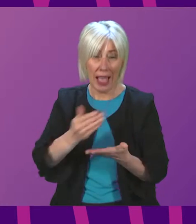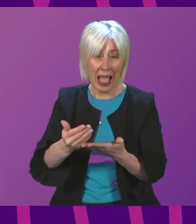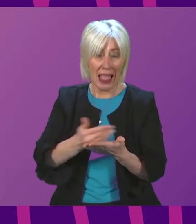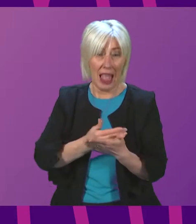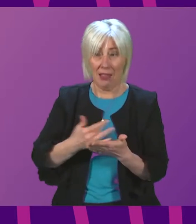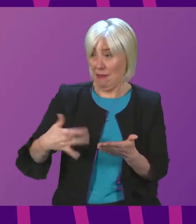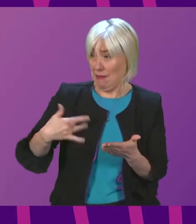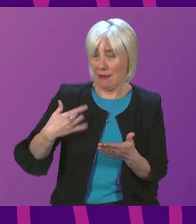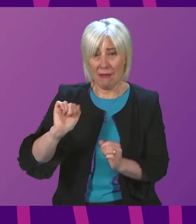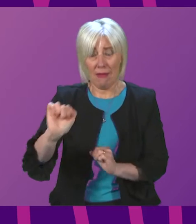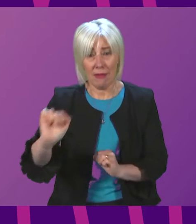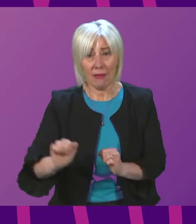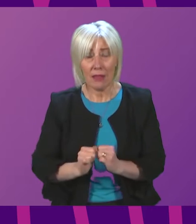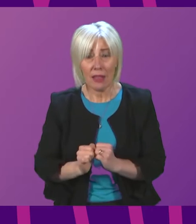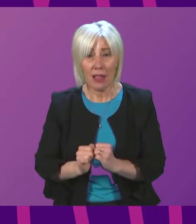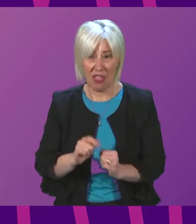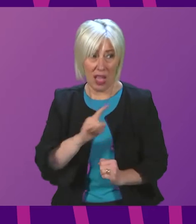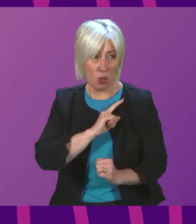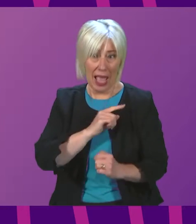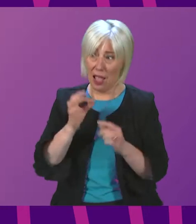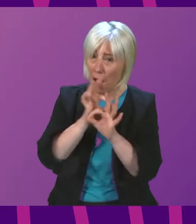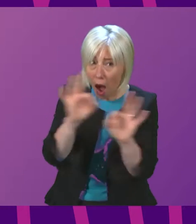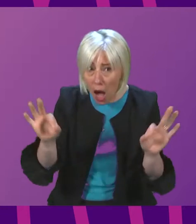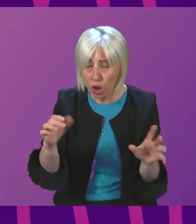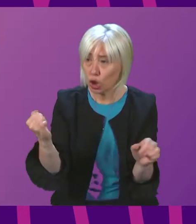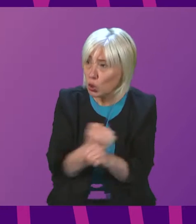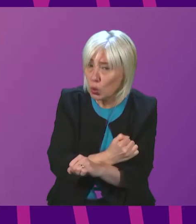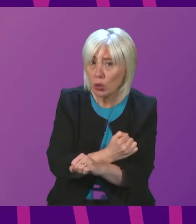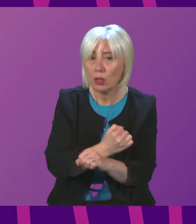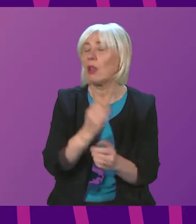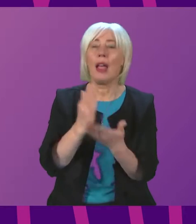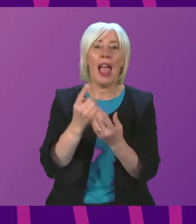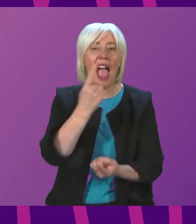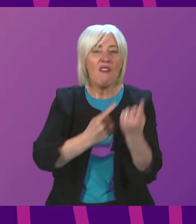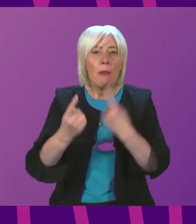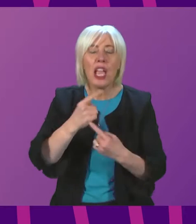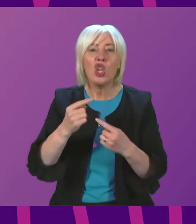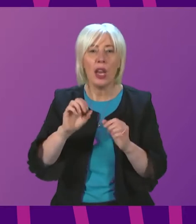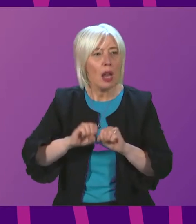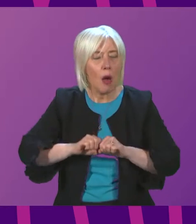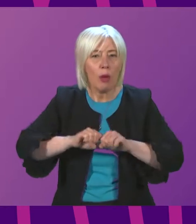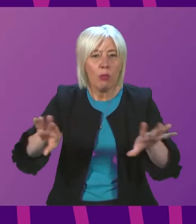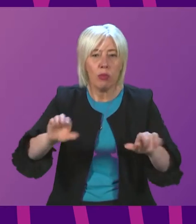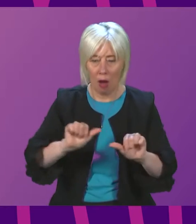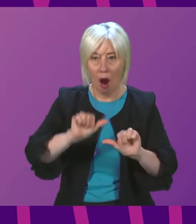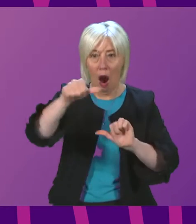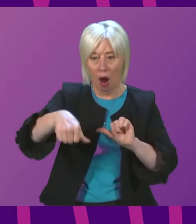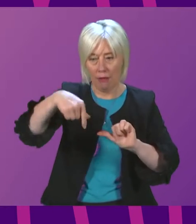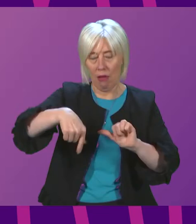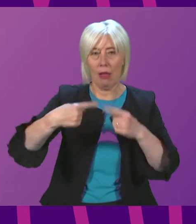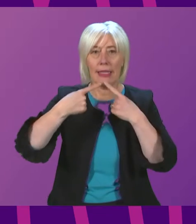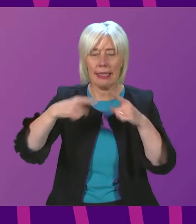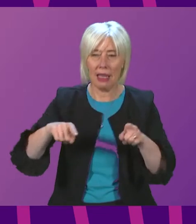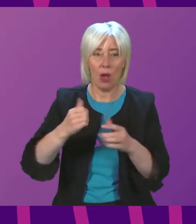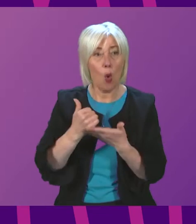measure. That is what I would ask you all to do. And the information that I will provide after this statement